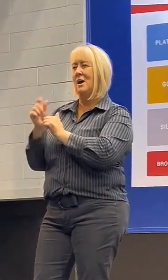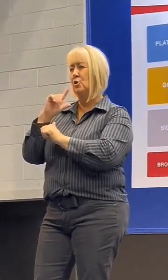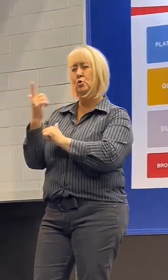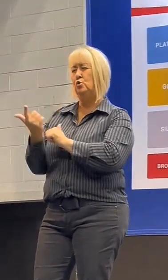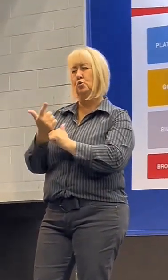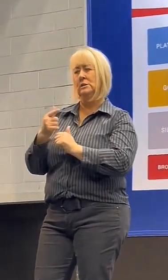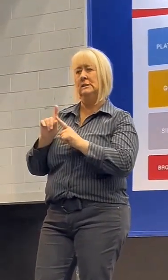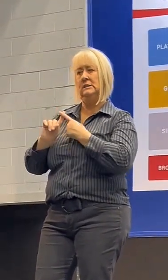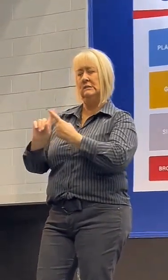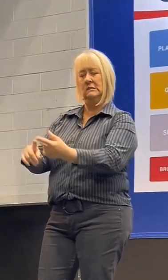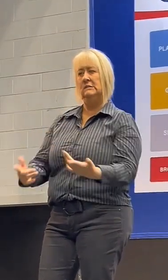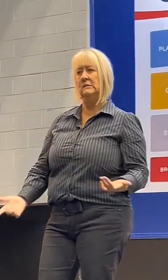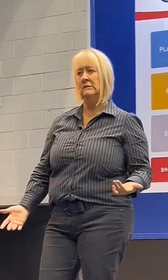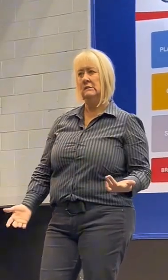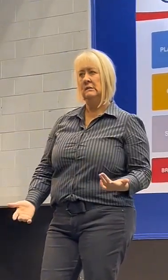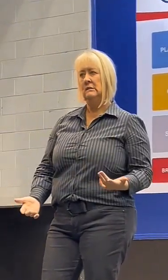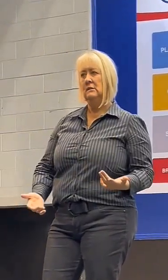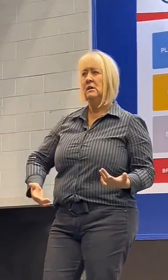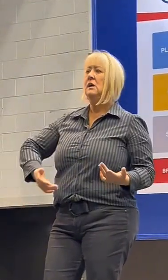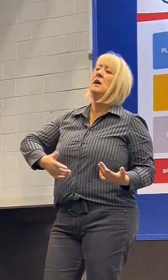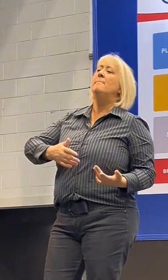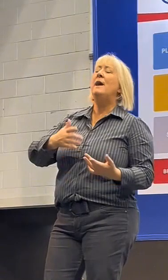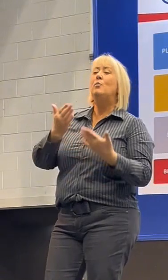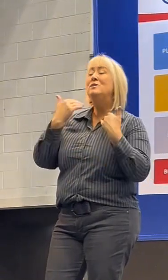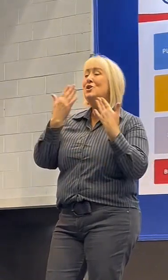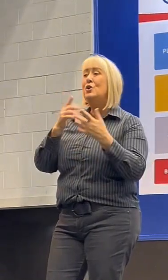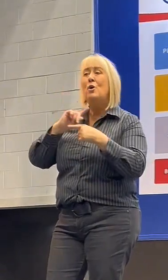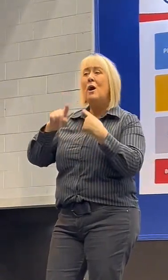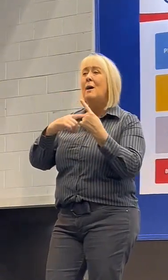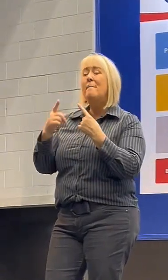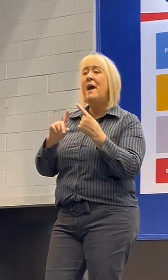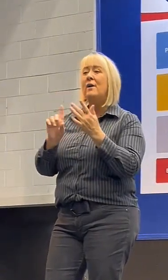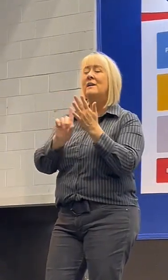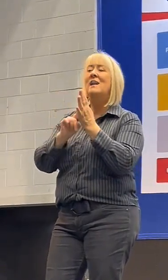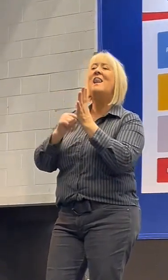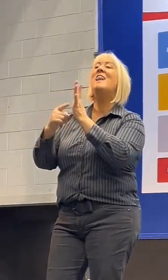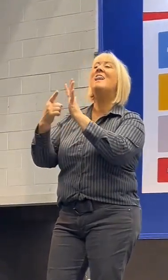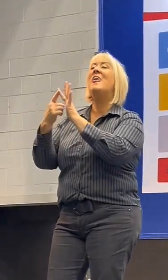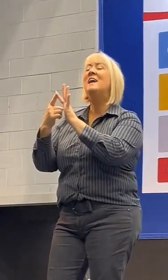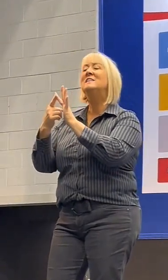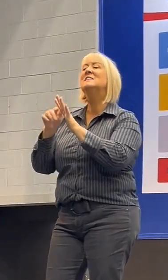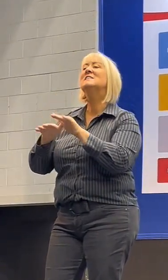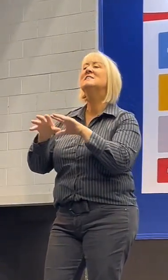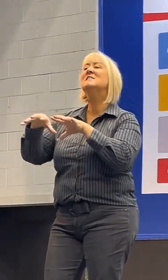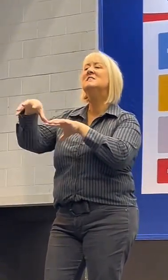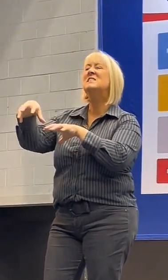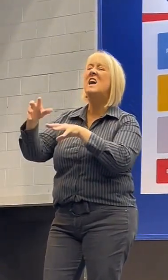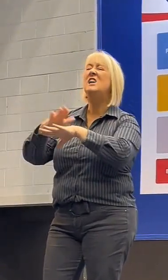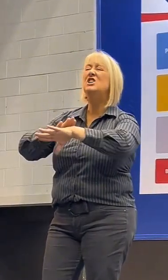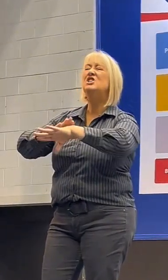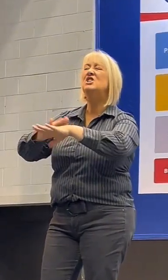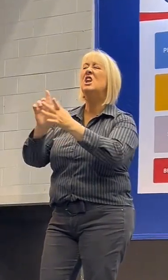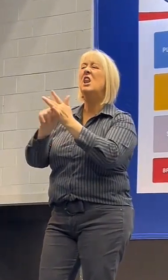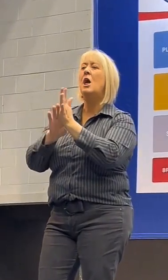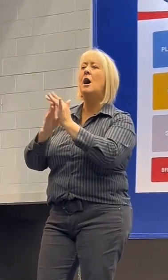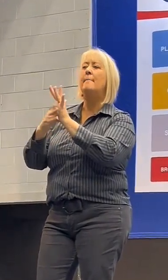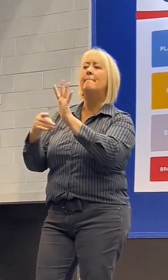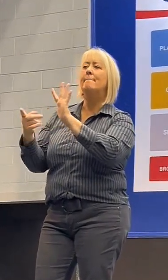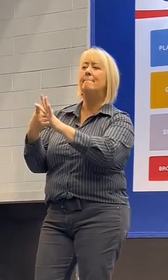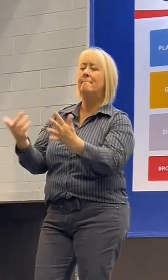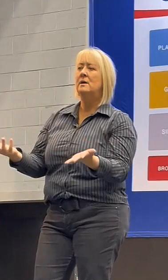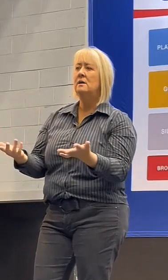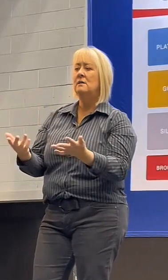unknown about late-stage Lyme added to the pressure we faced as a couple. We, of course, hoped it would be easy to treat,